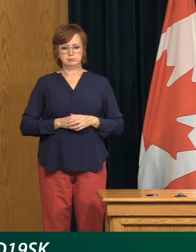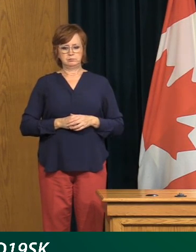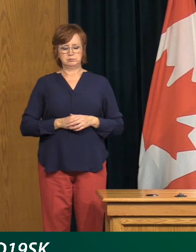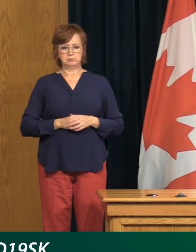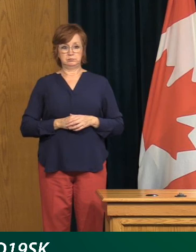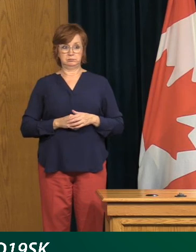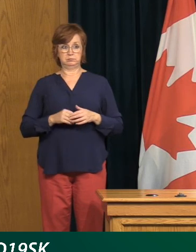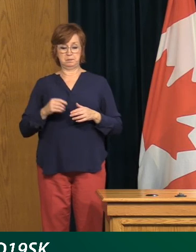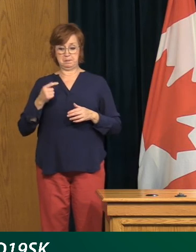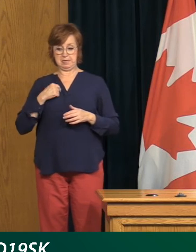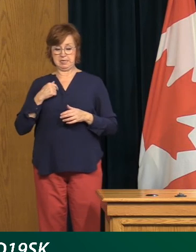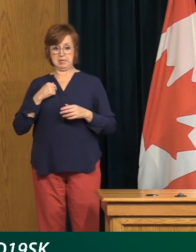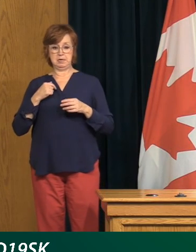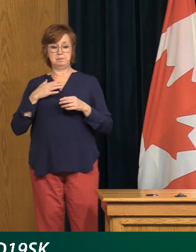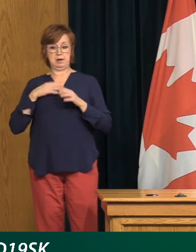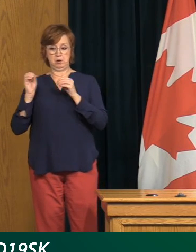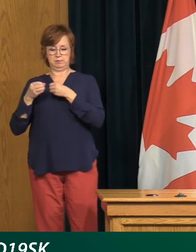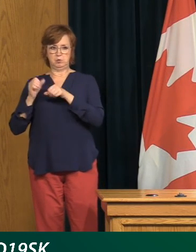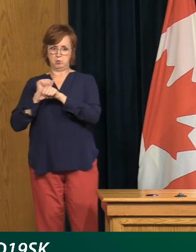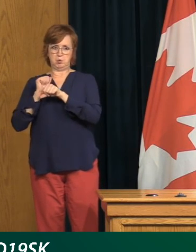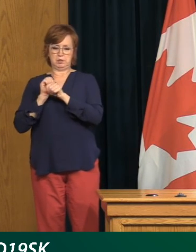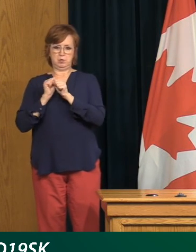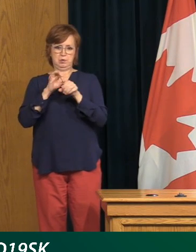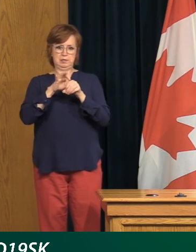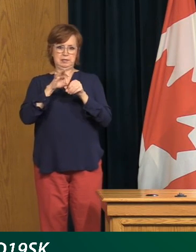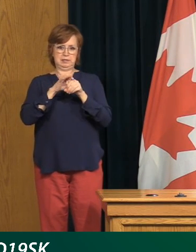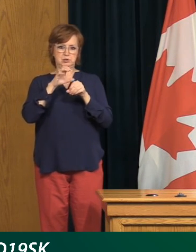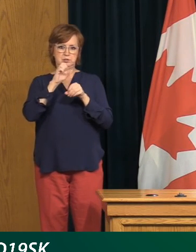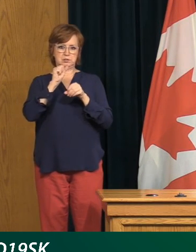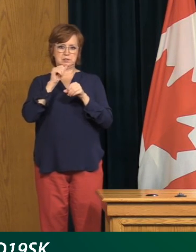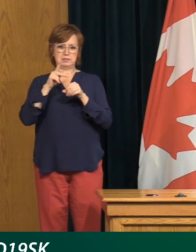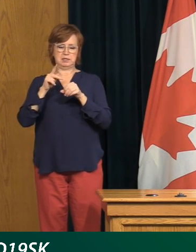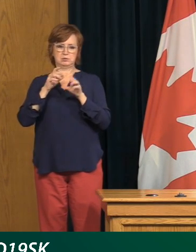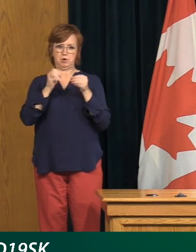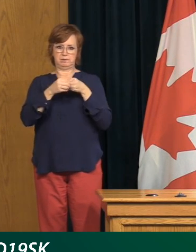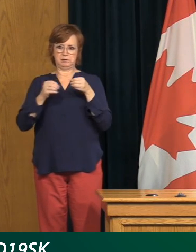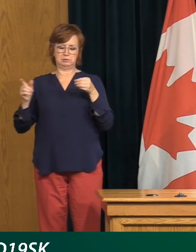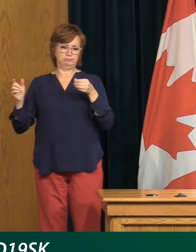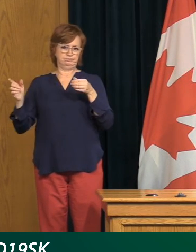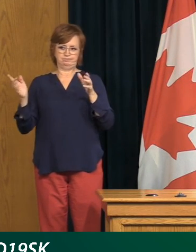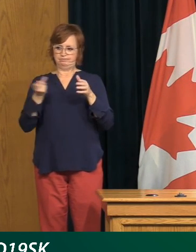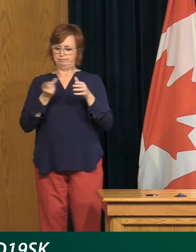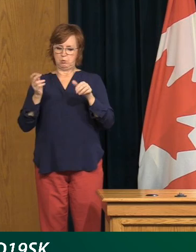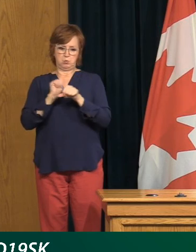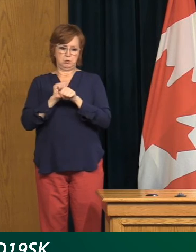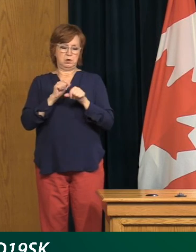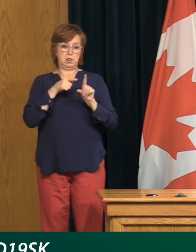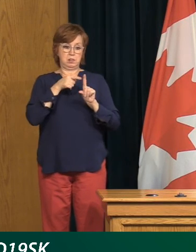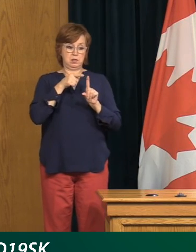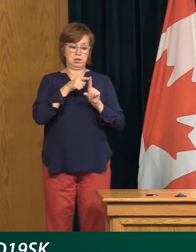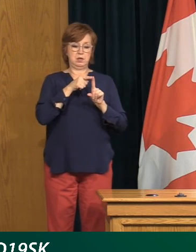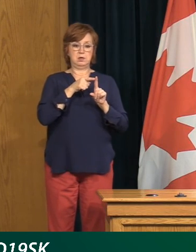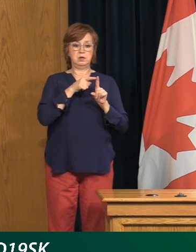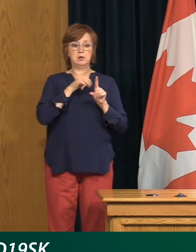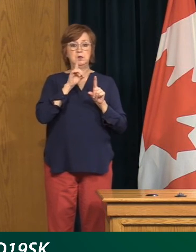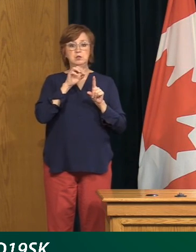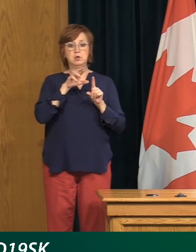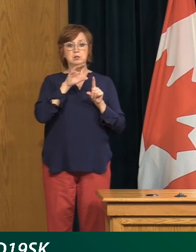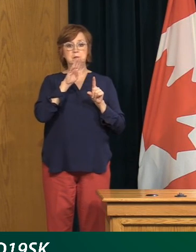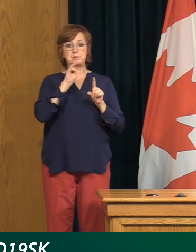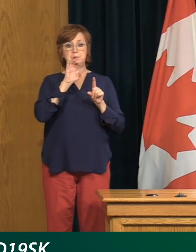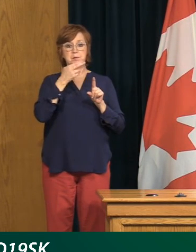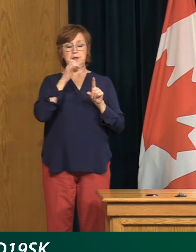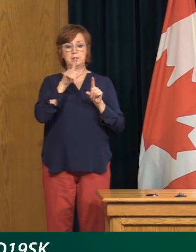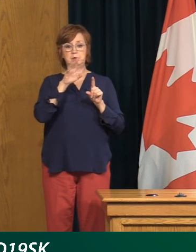office have been working very closely with Elections Saskatchewan, and I must say, you know, Elections Saskatchewan, the chief election officer, Dr. Michael